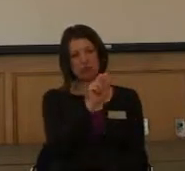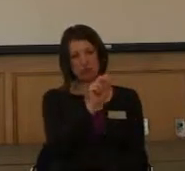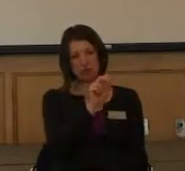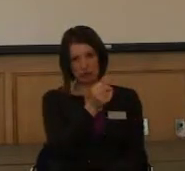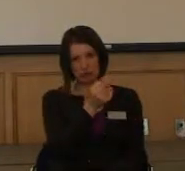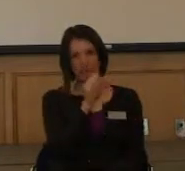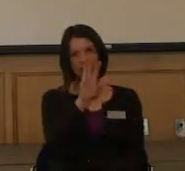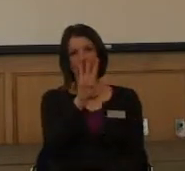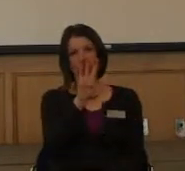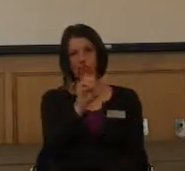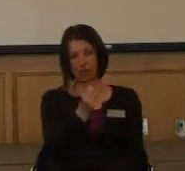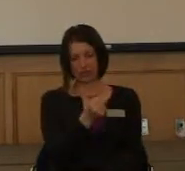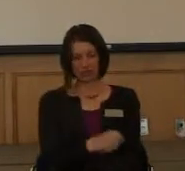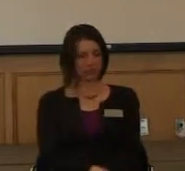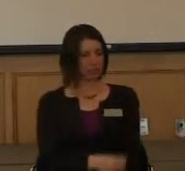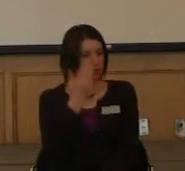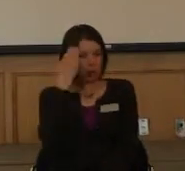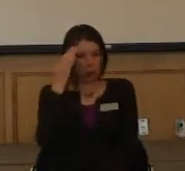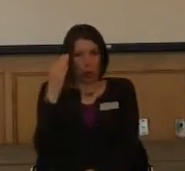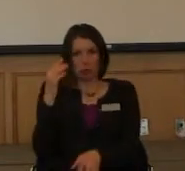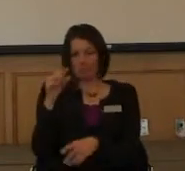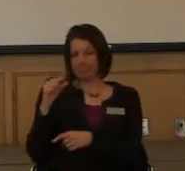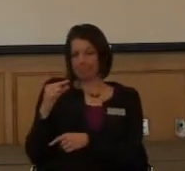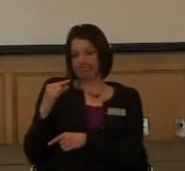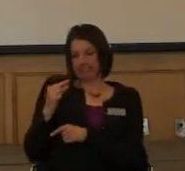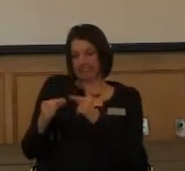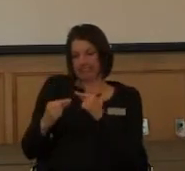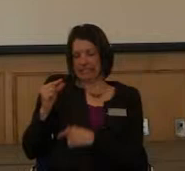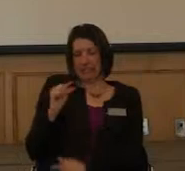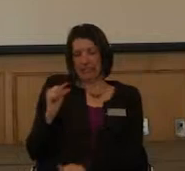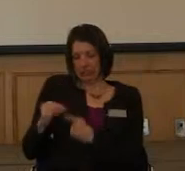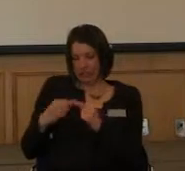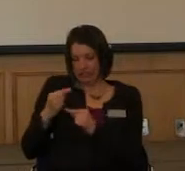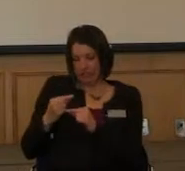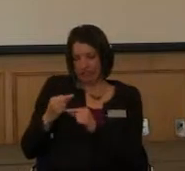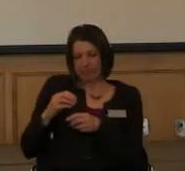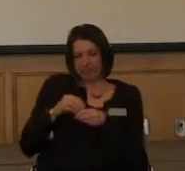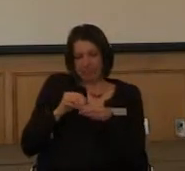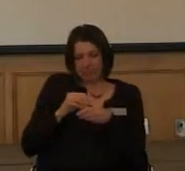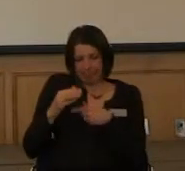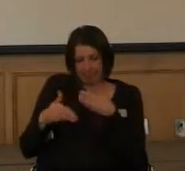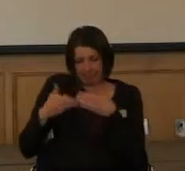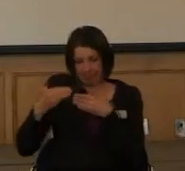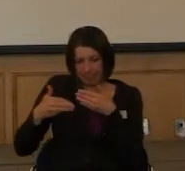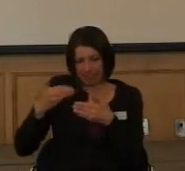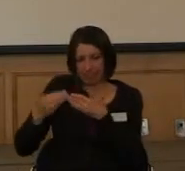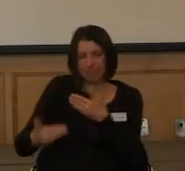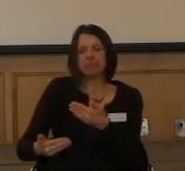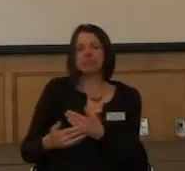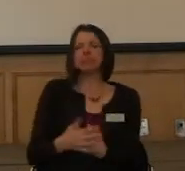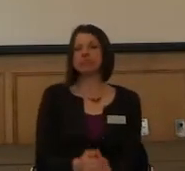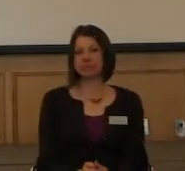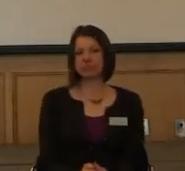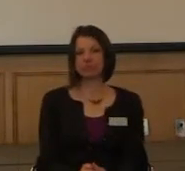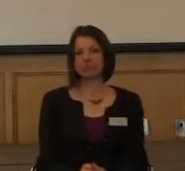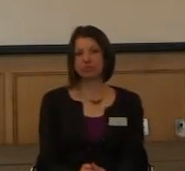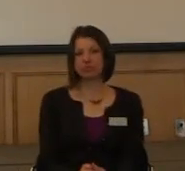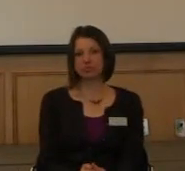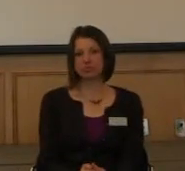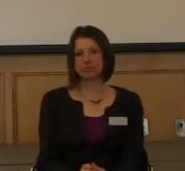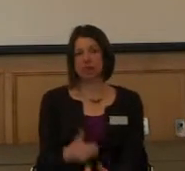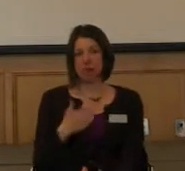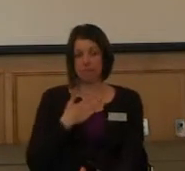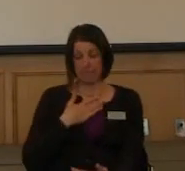You don't know you're carrying that gene. And then that starts to progress for you. Whoop, let's pick the wrong button. My